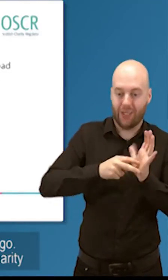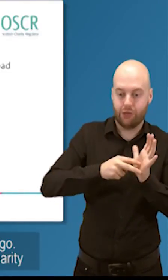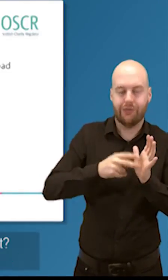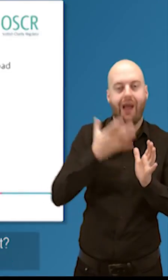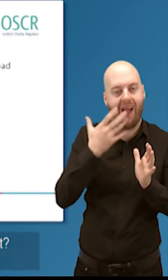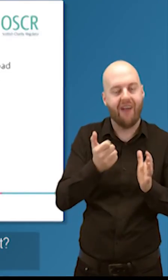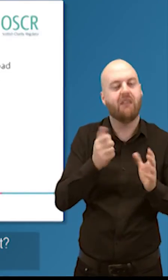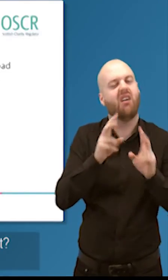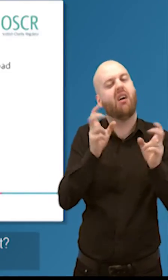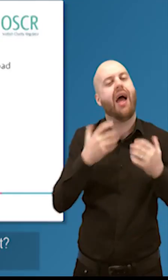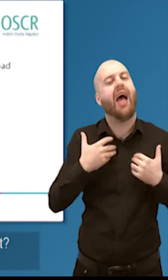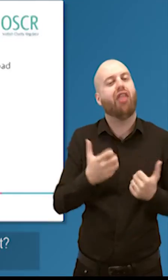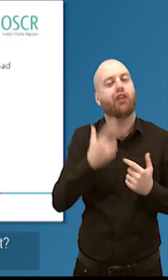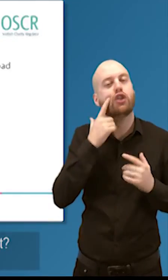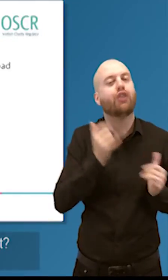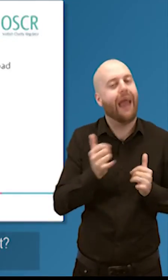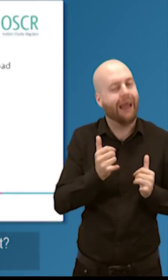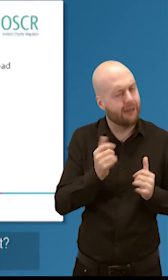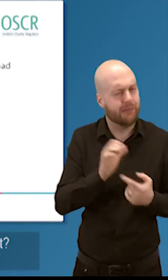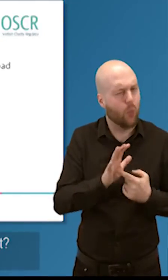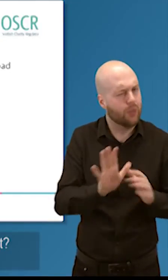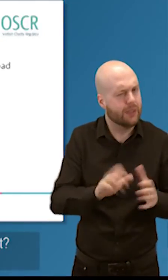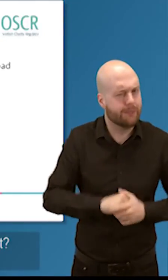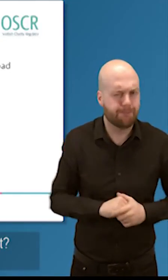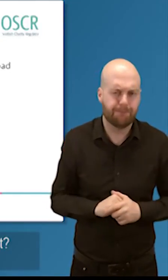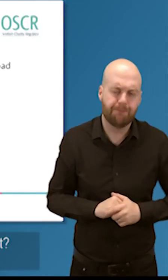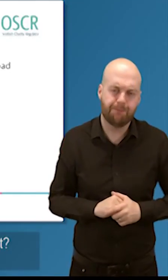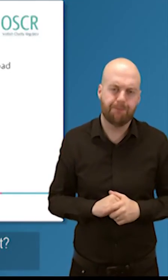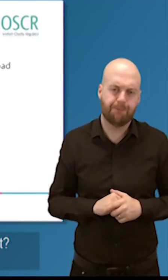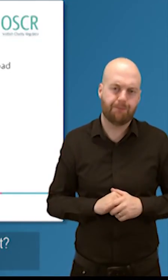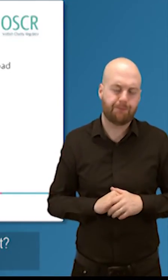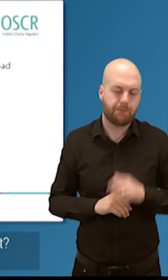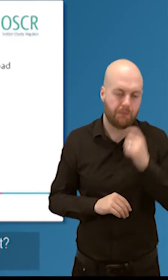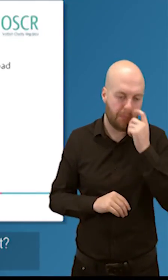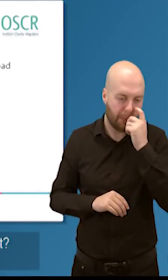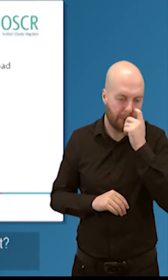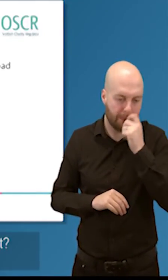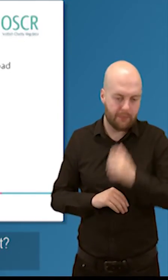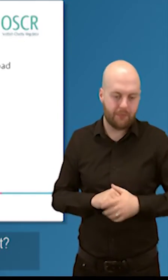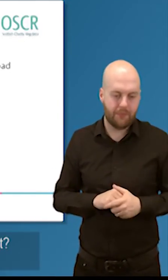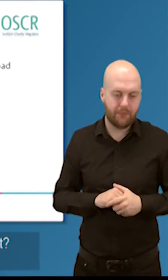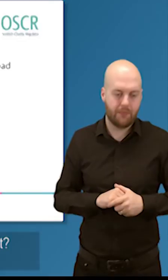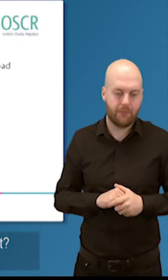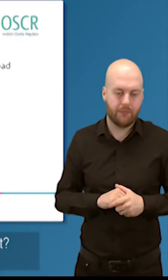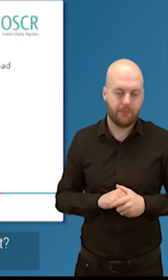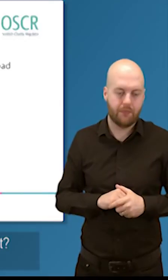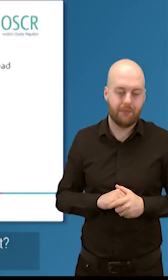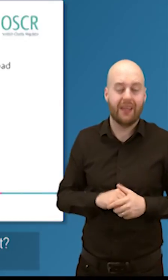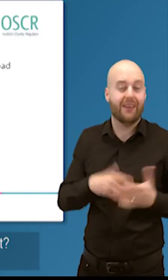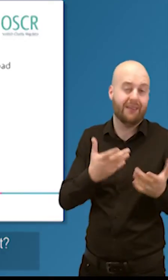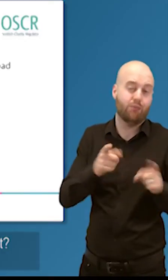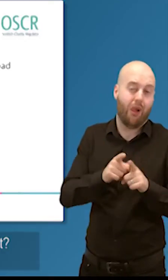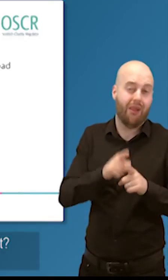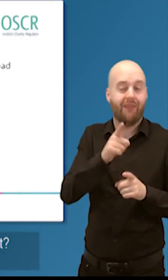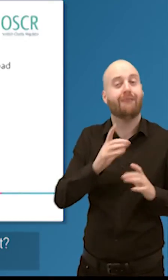we that every charity can download and a bit of a straw poll do most people here